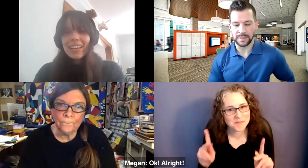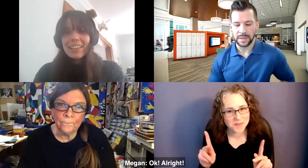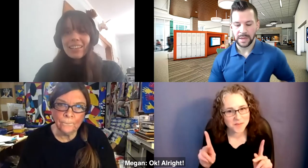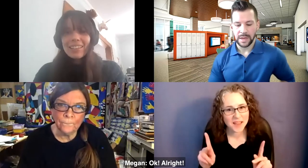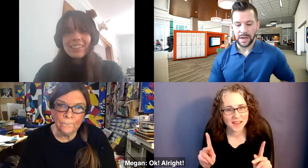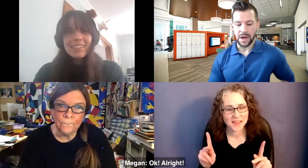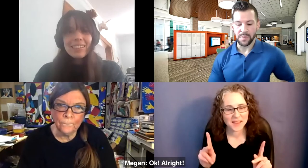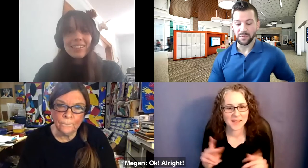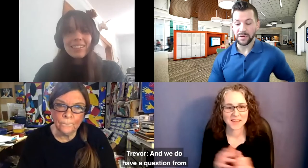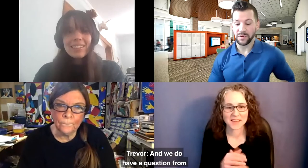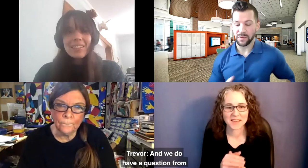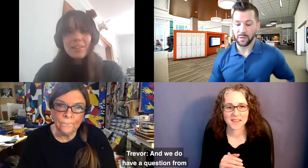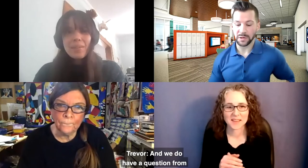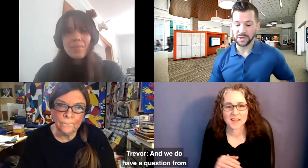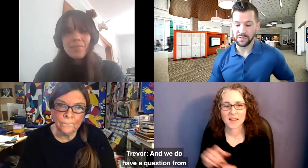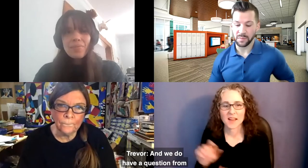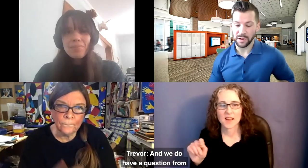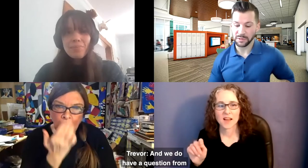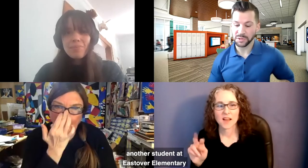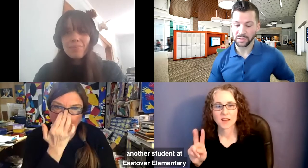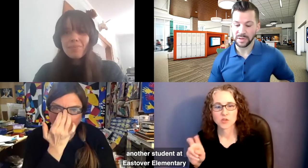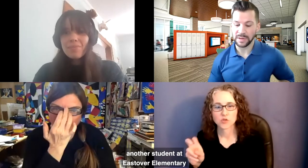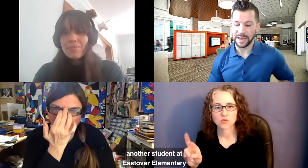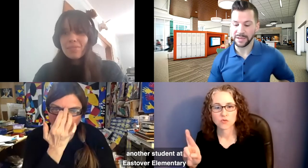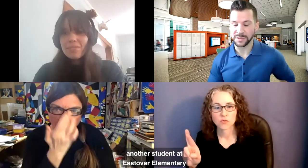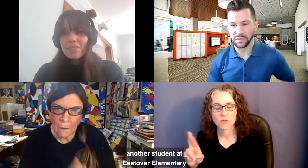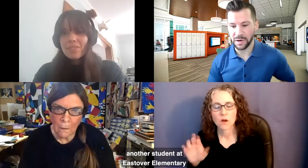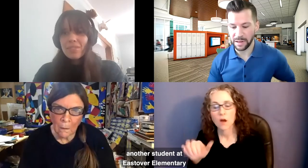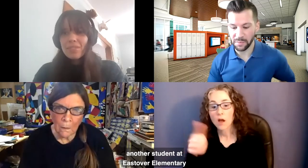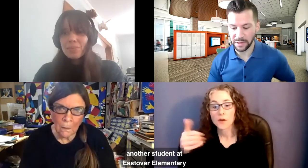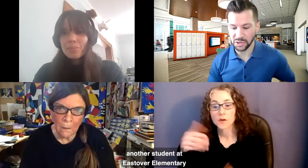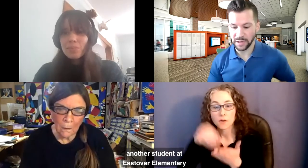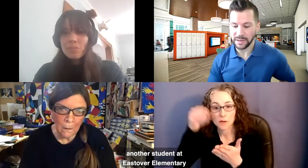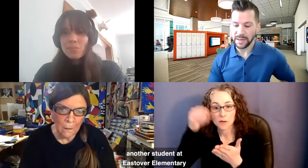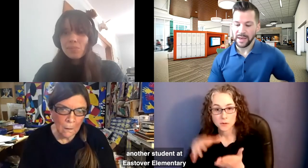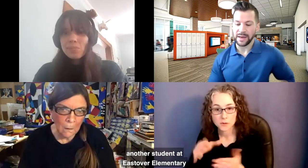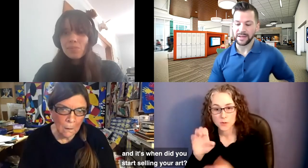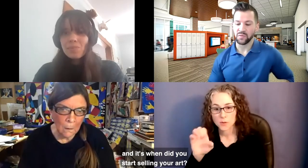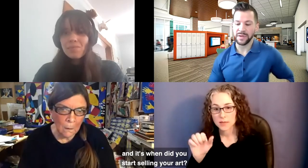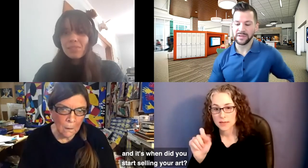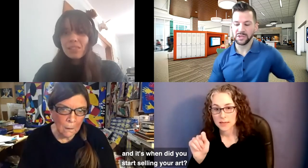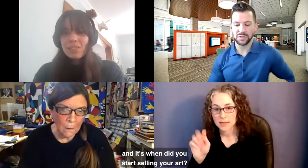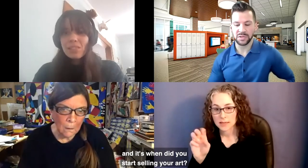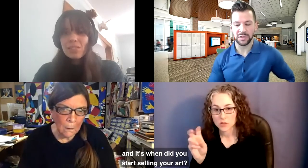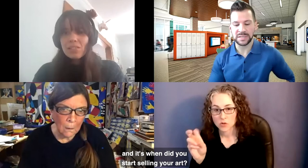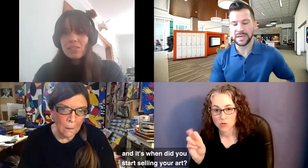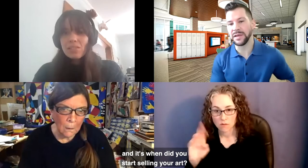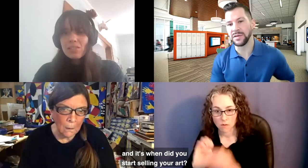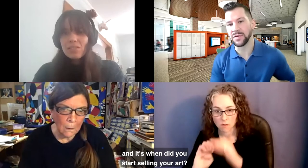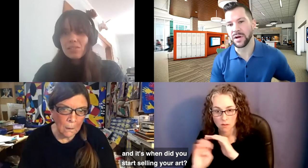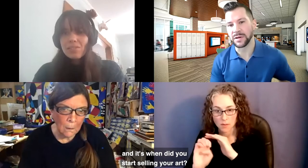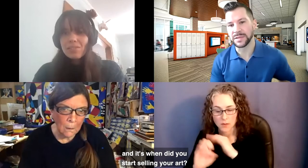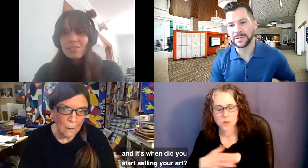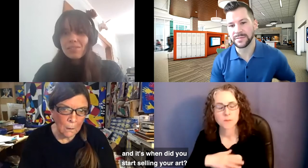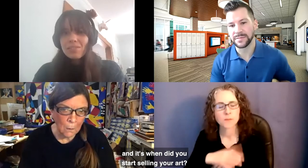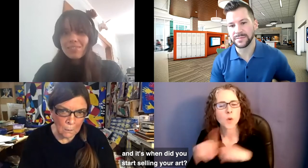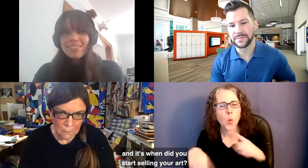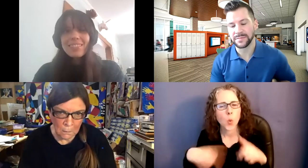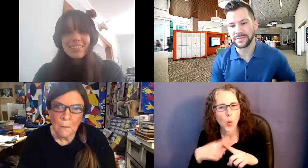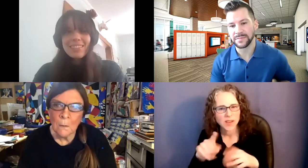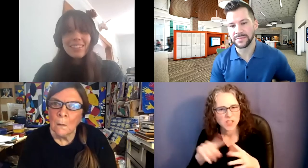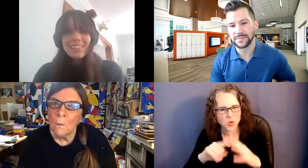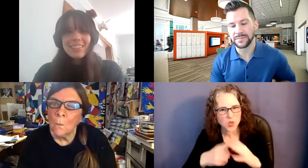All right. Trevor speaking. And we do have a question from another student at Eastover Elementary. And it's, when did you start selling your art?